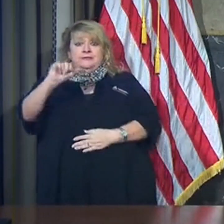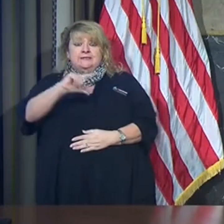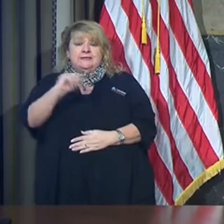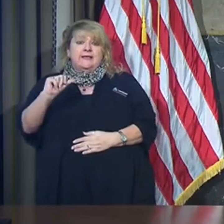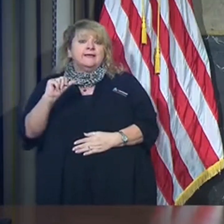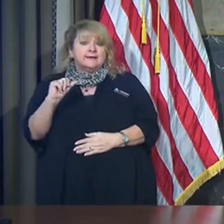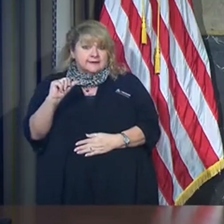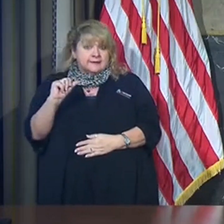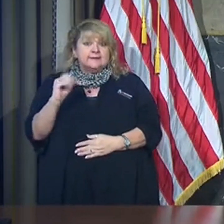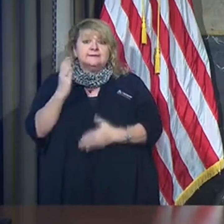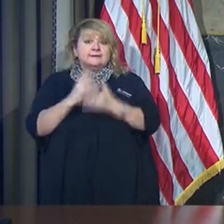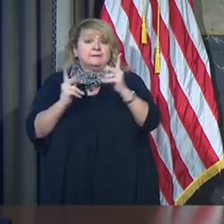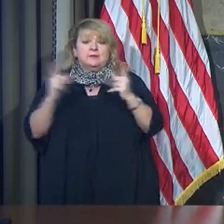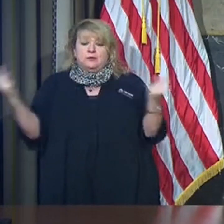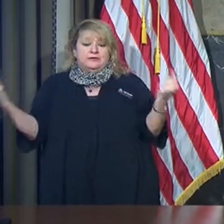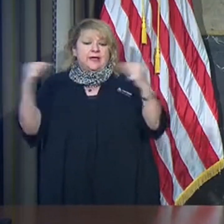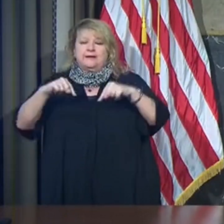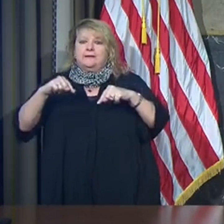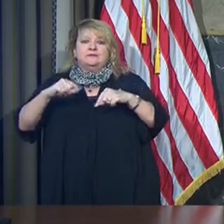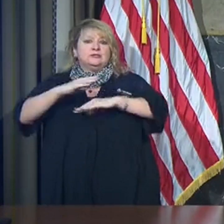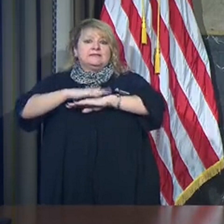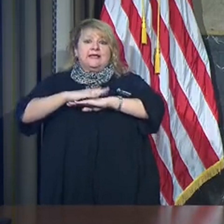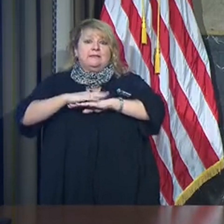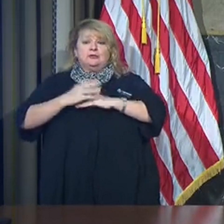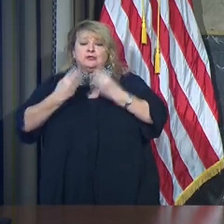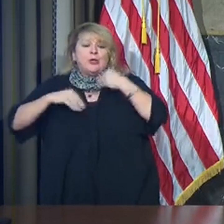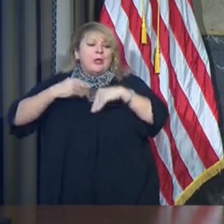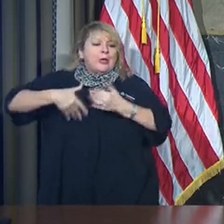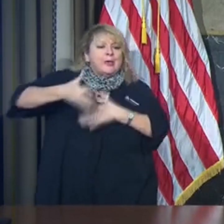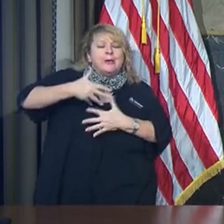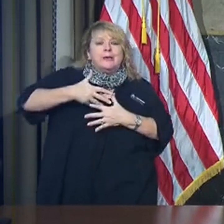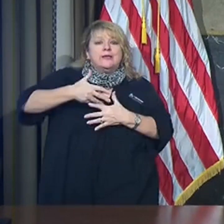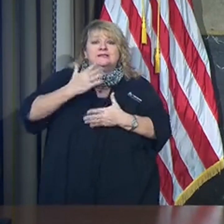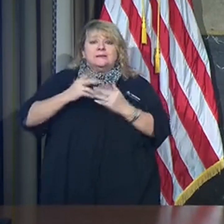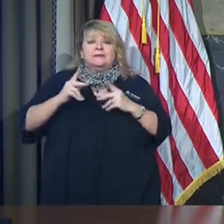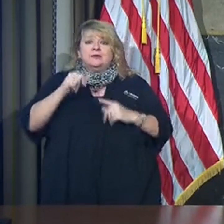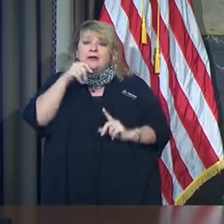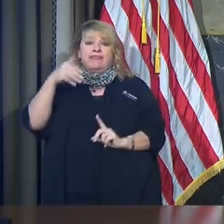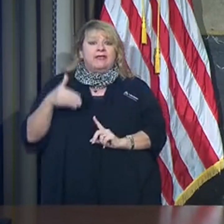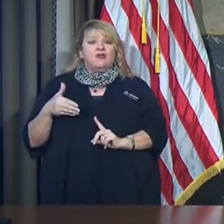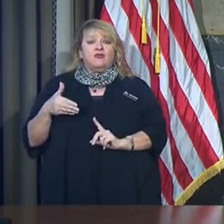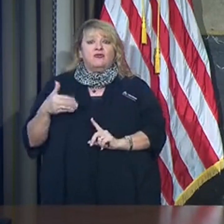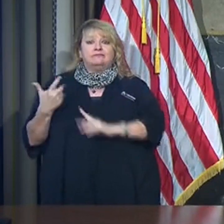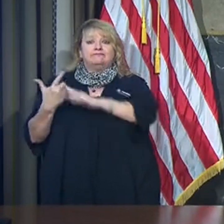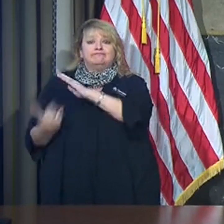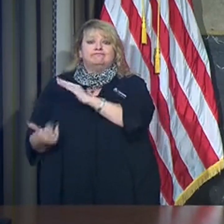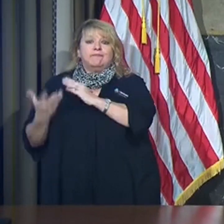who will not be at those tables. There will be people that are not there. It will be different.